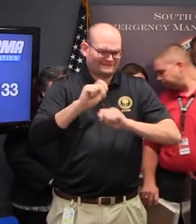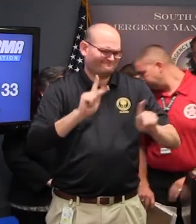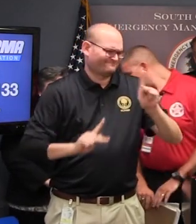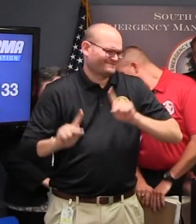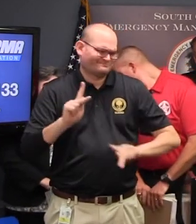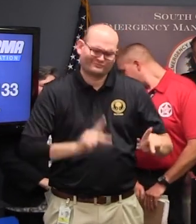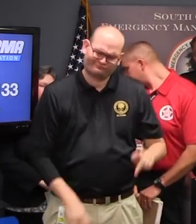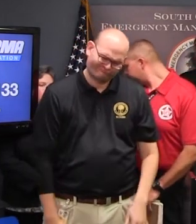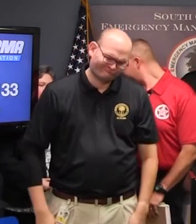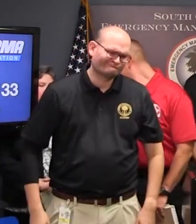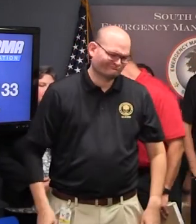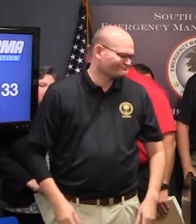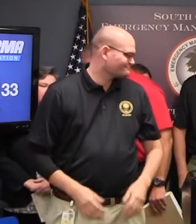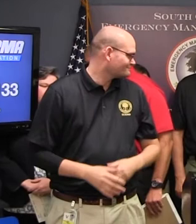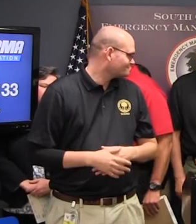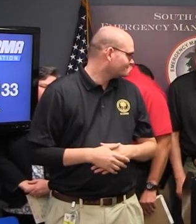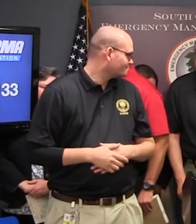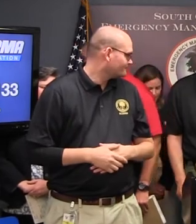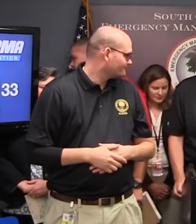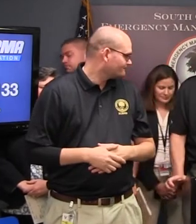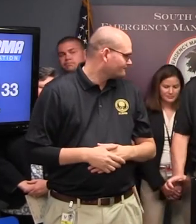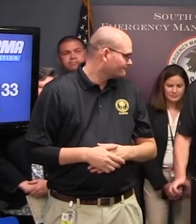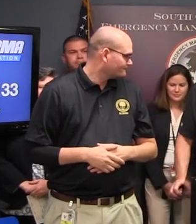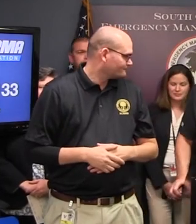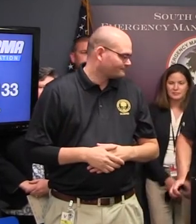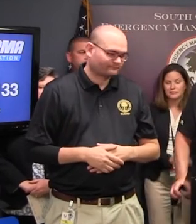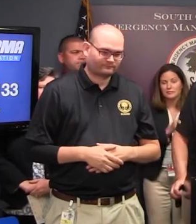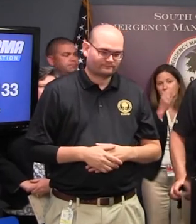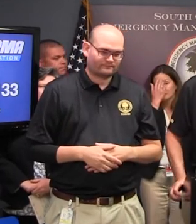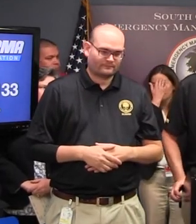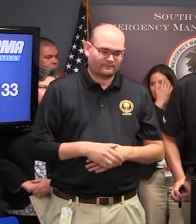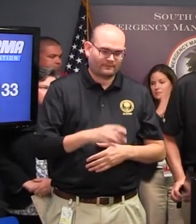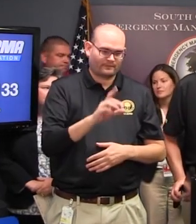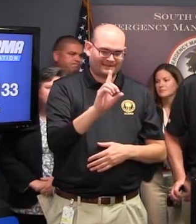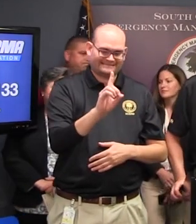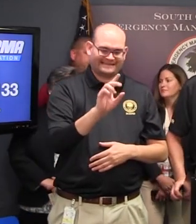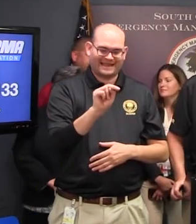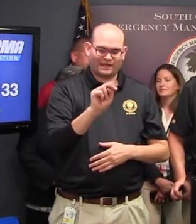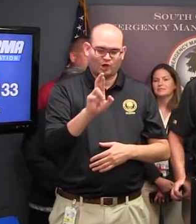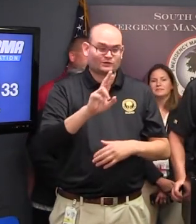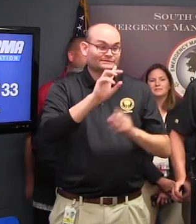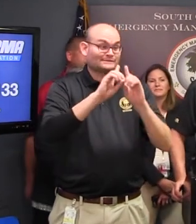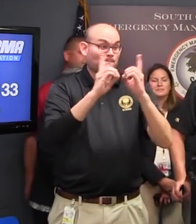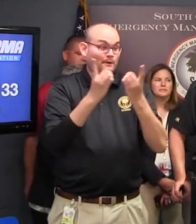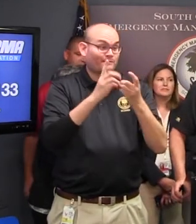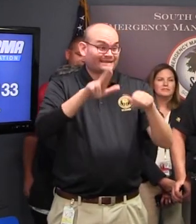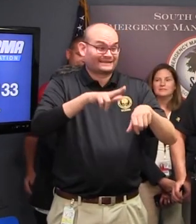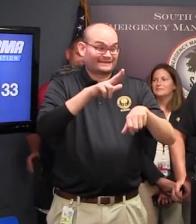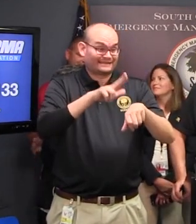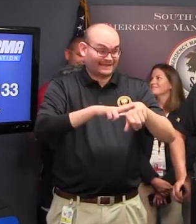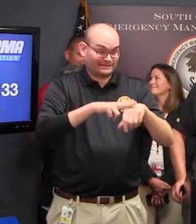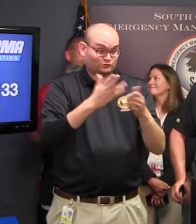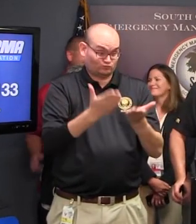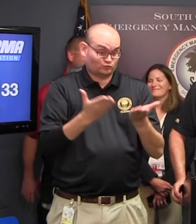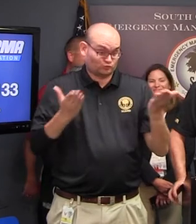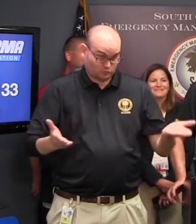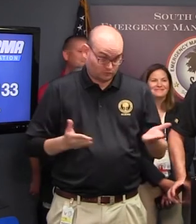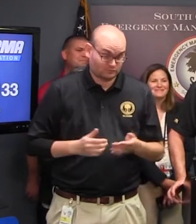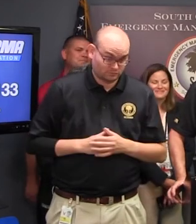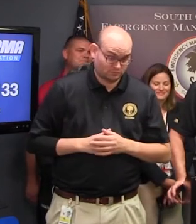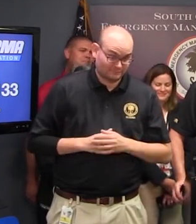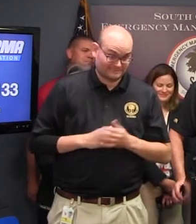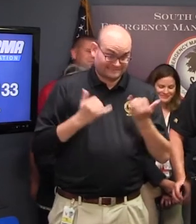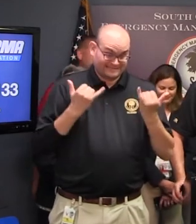sir Colonel Taylor Department of Natural Resources Yes sir, thank you Governor Department of Resources and the process